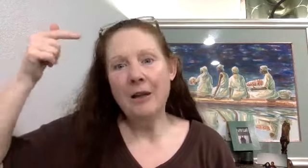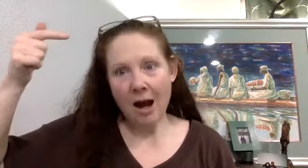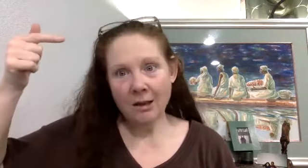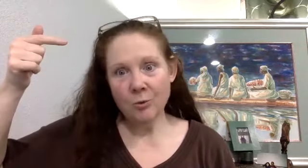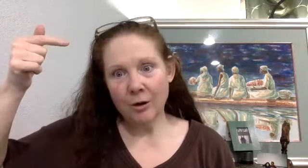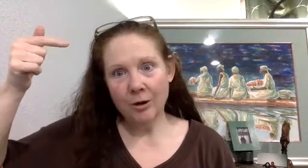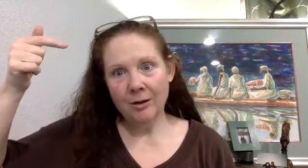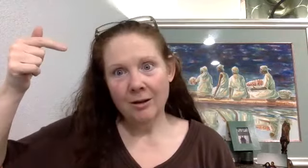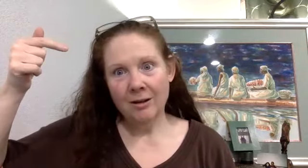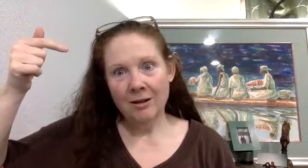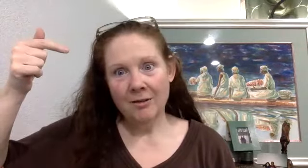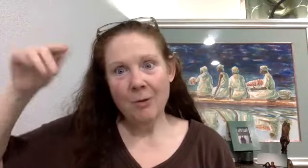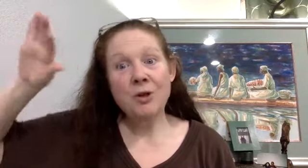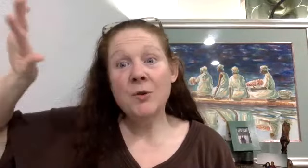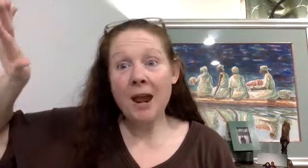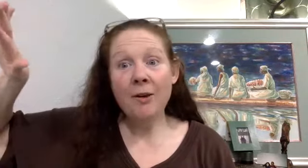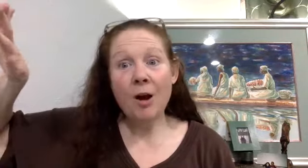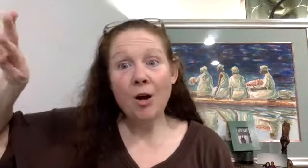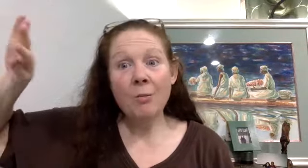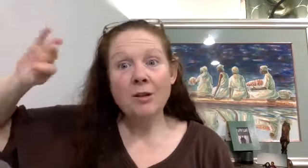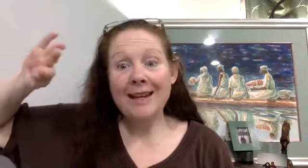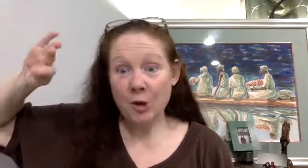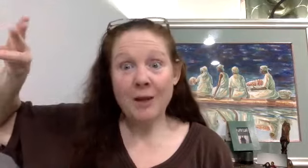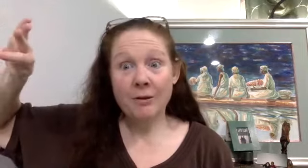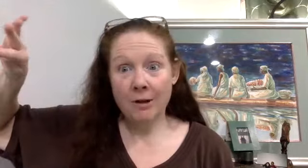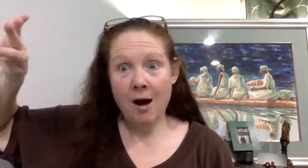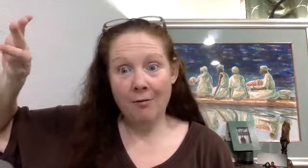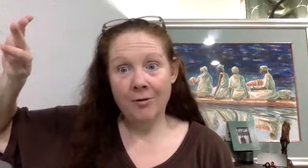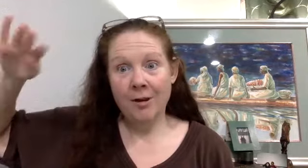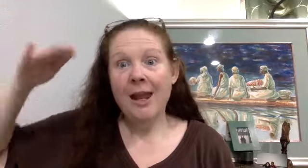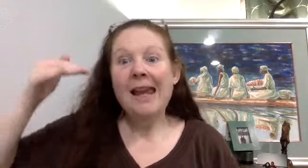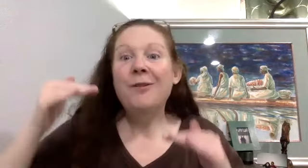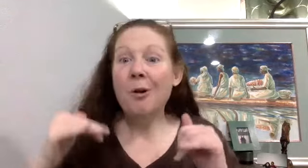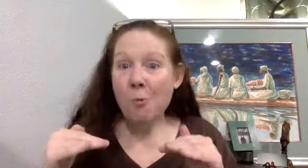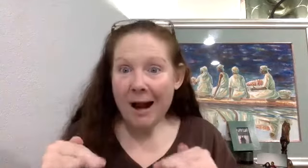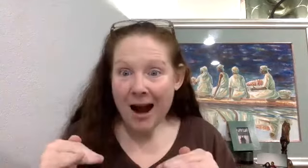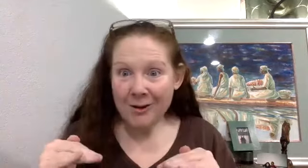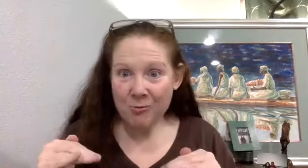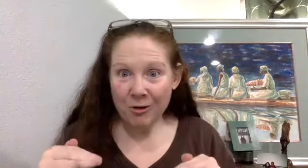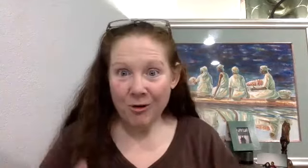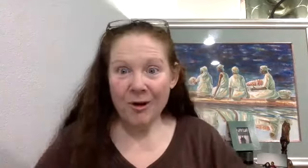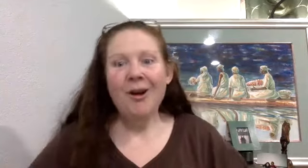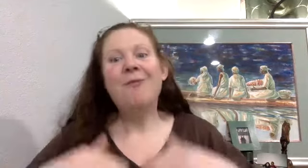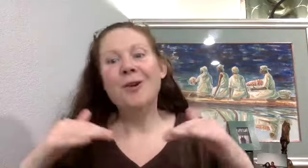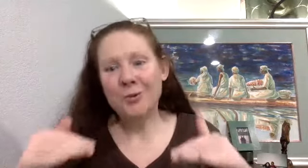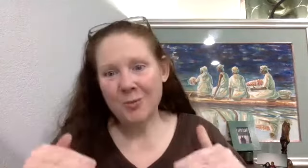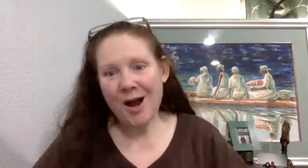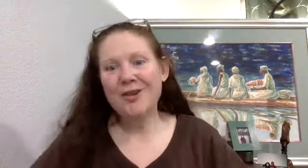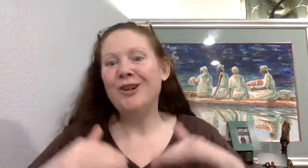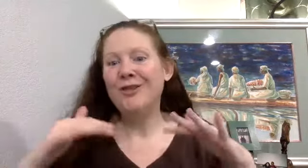knowledge worker, they want you safe at home, not a chance of a cough. If you're a warehouse worker, a first responder, a